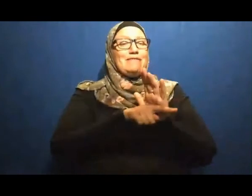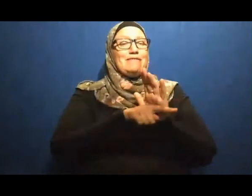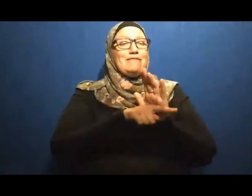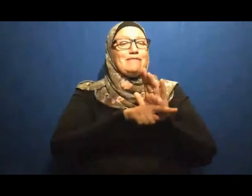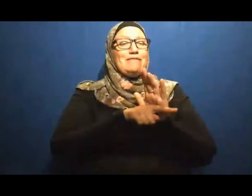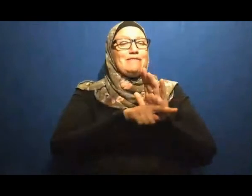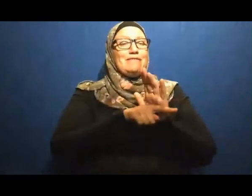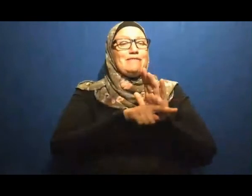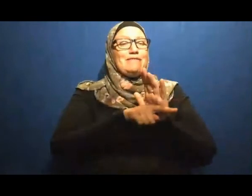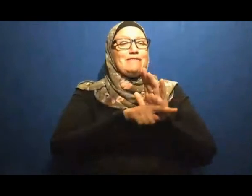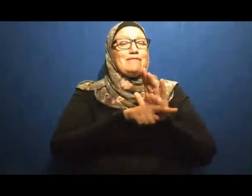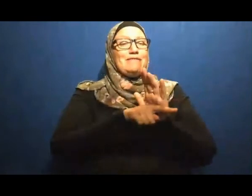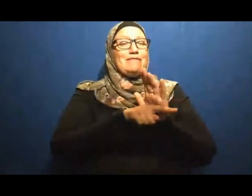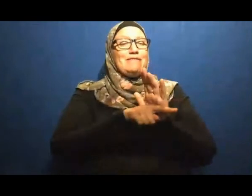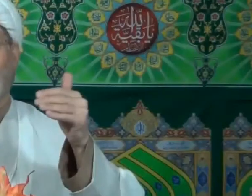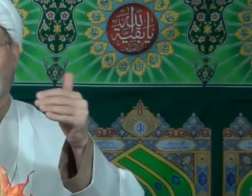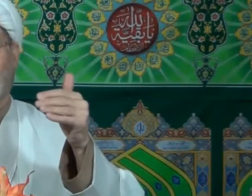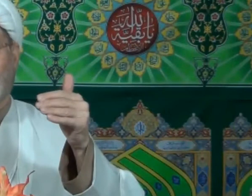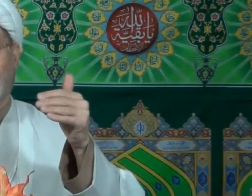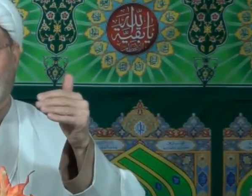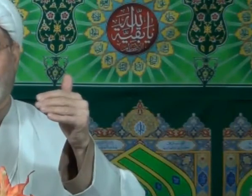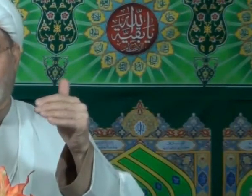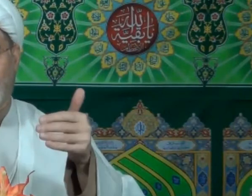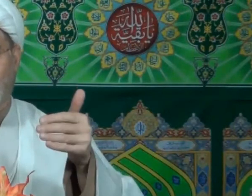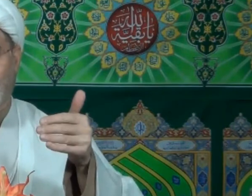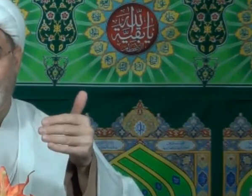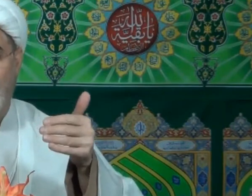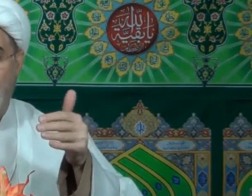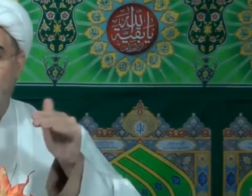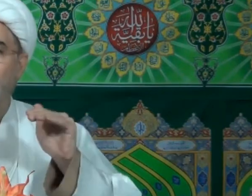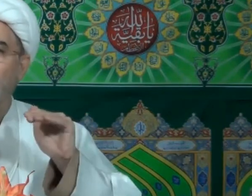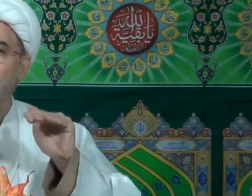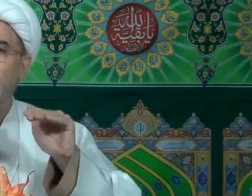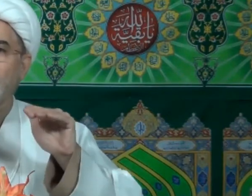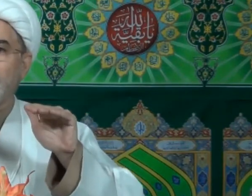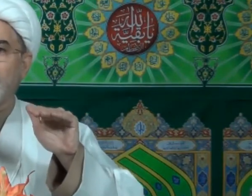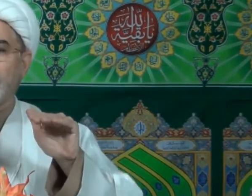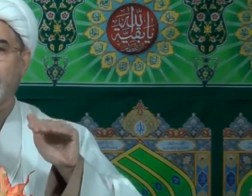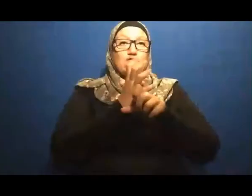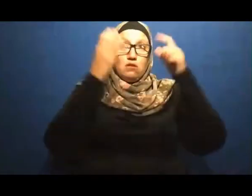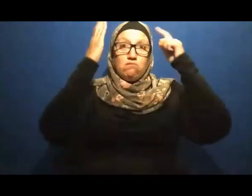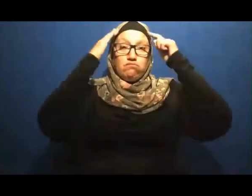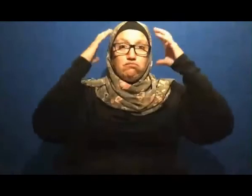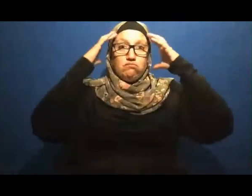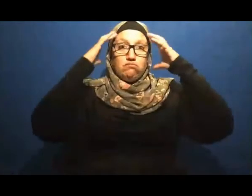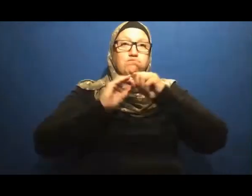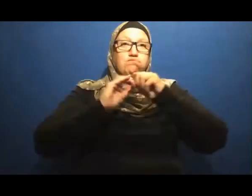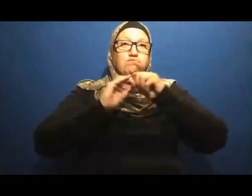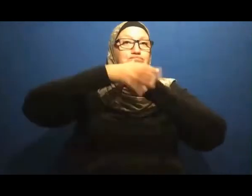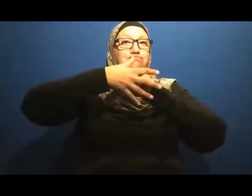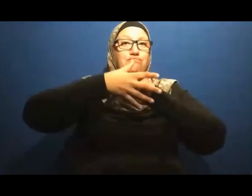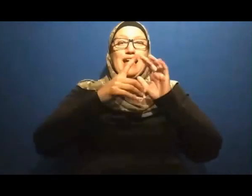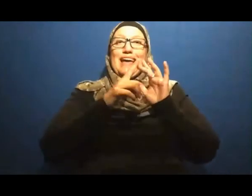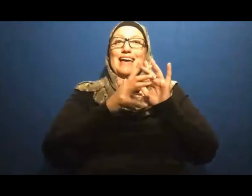That when You are panicking And you are Stressed more Your immune system Reduces That